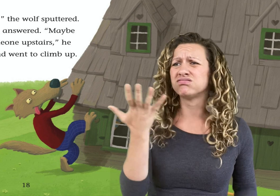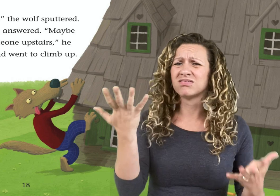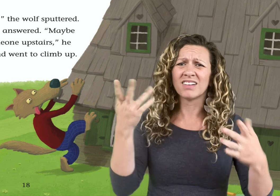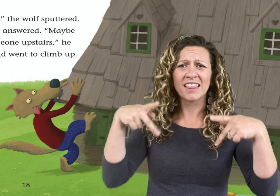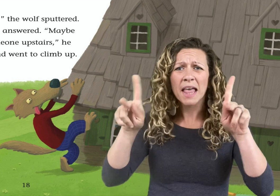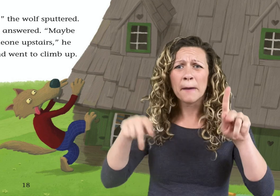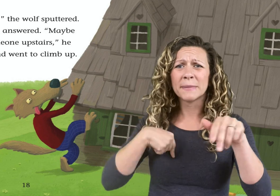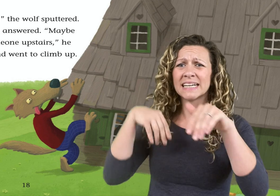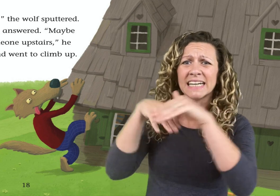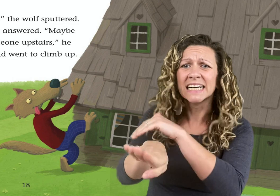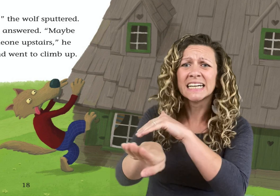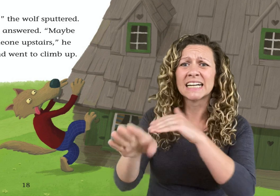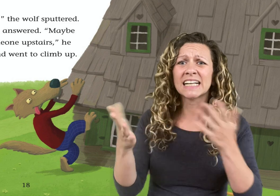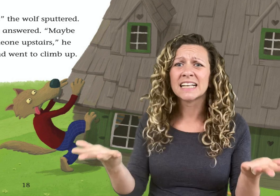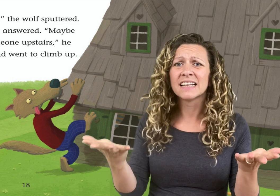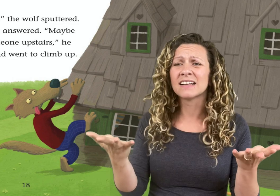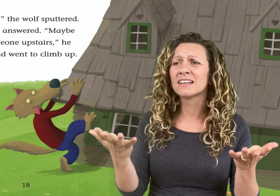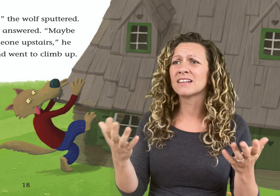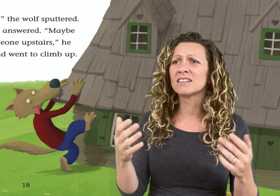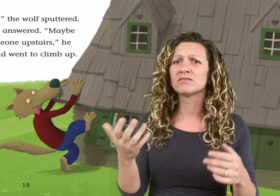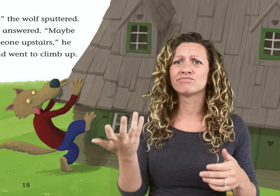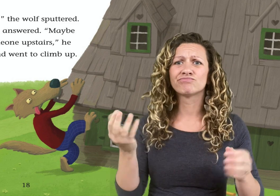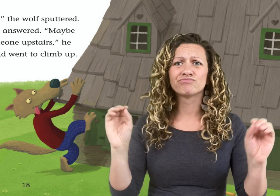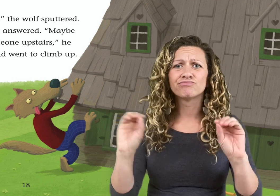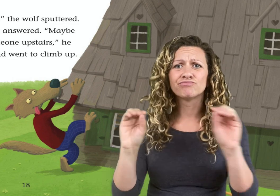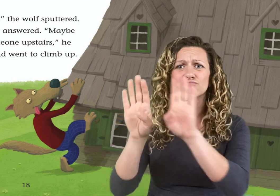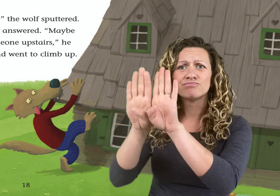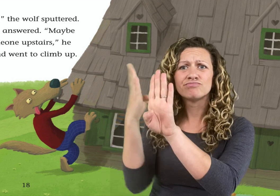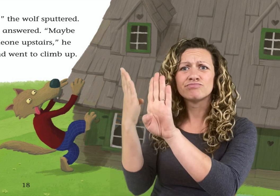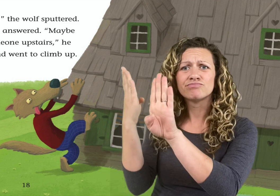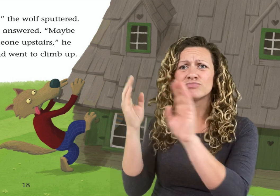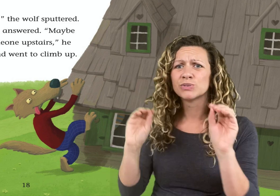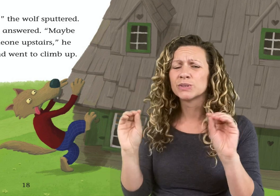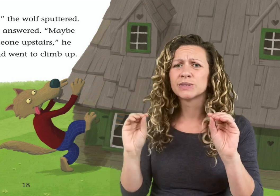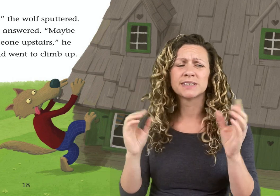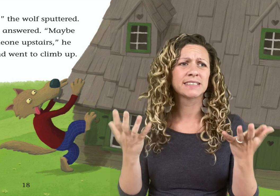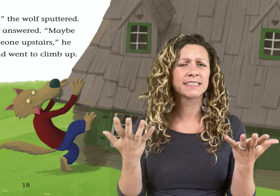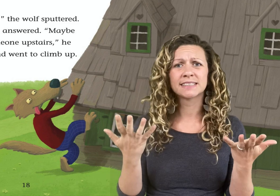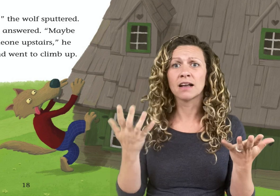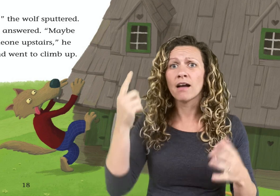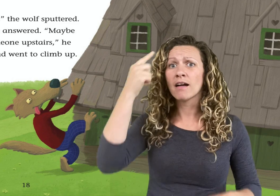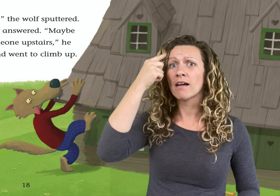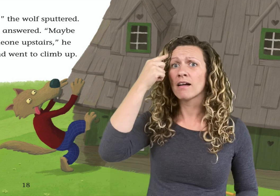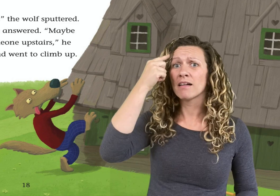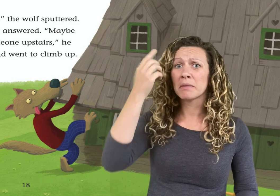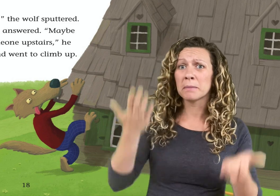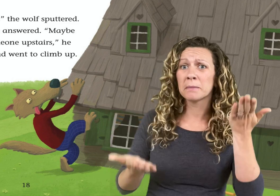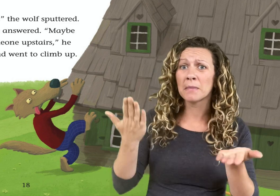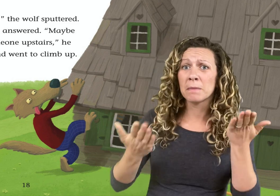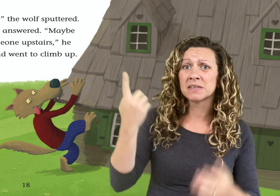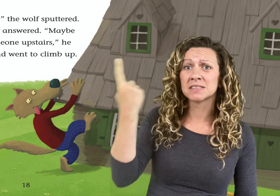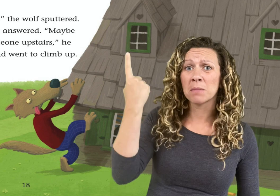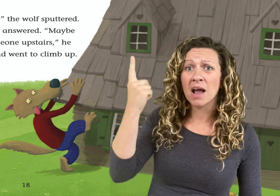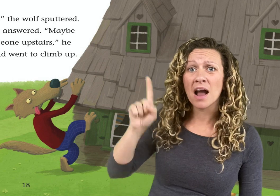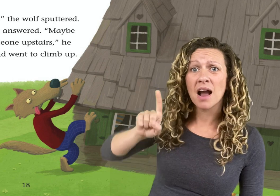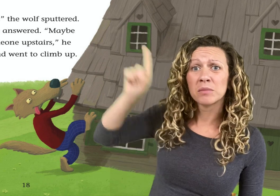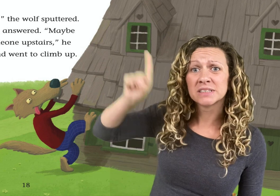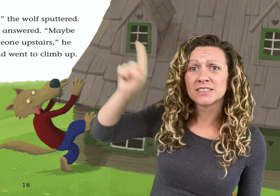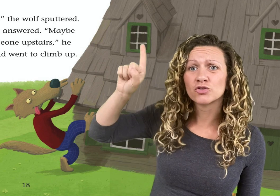Let me in! The wolf sputtered, but no one answered. Maybe there's someone